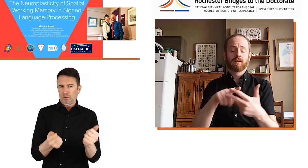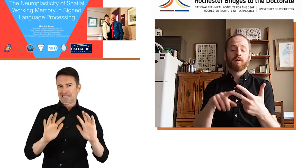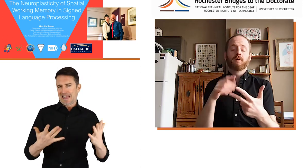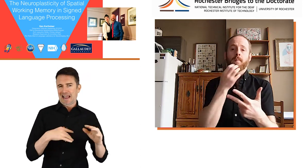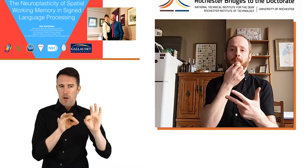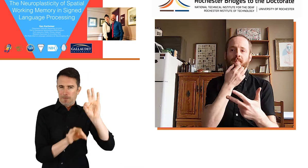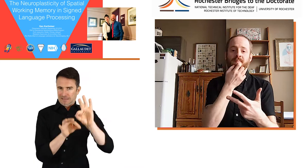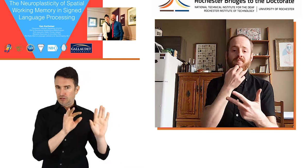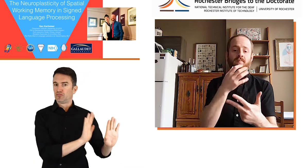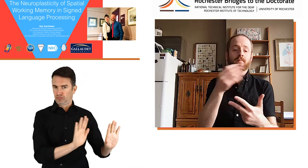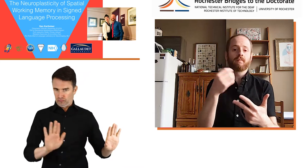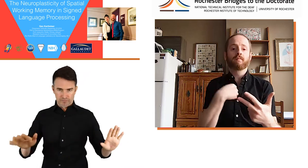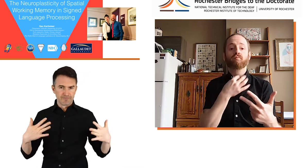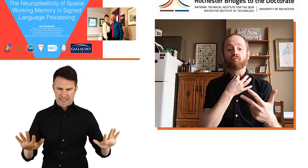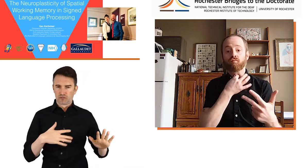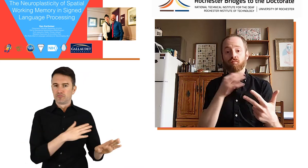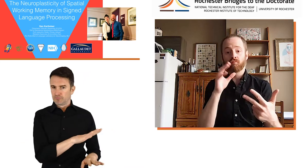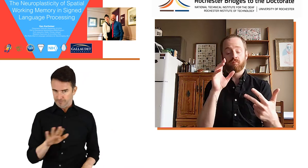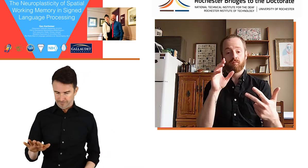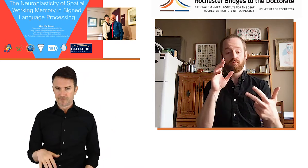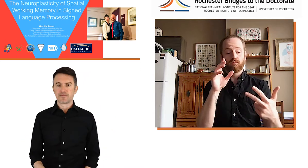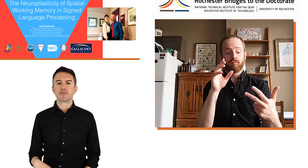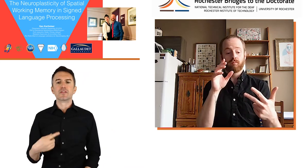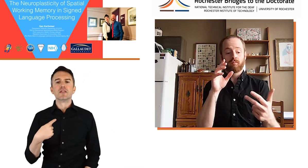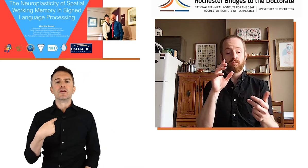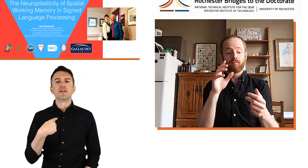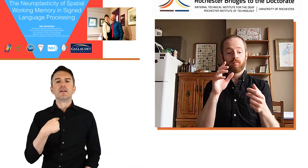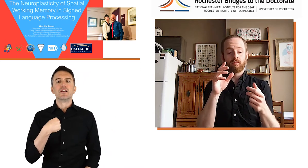between these different groups.